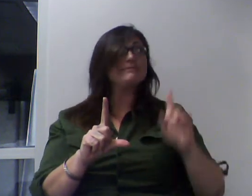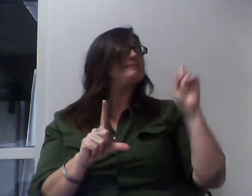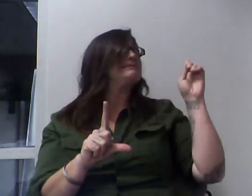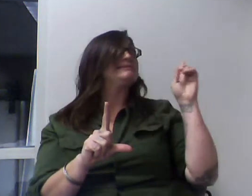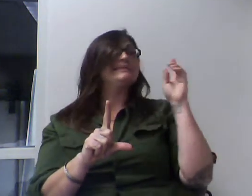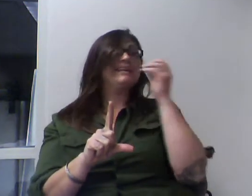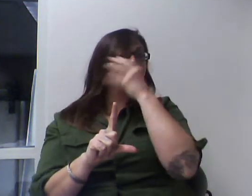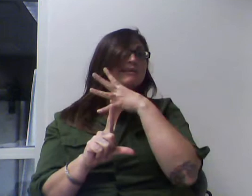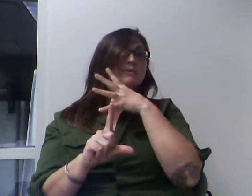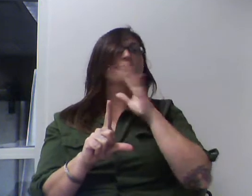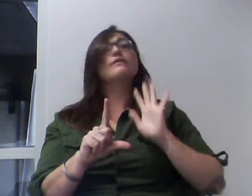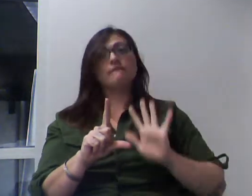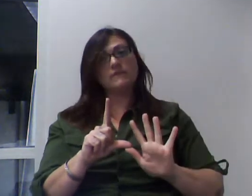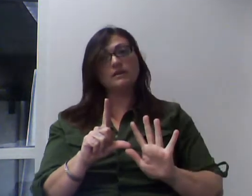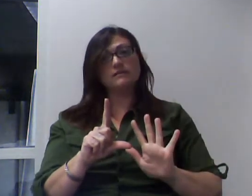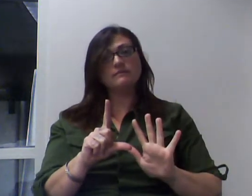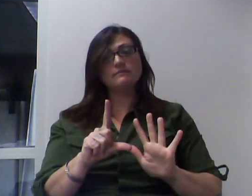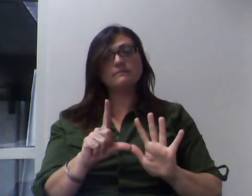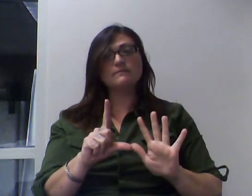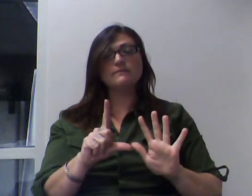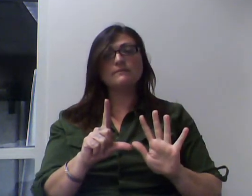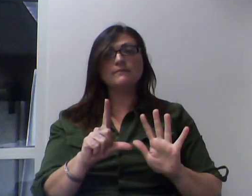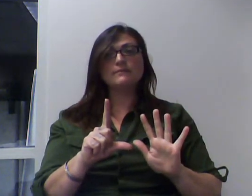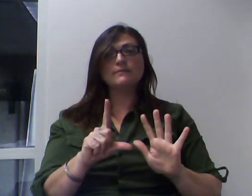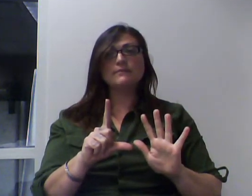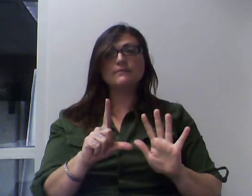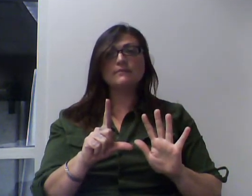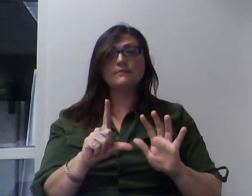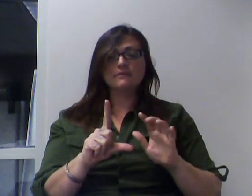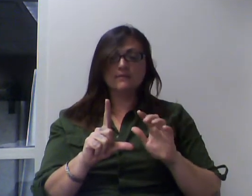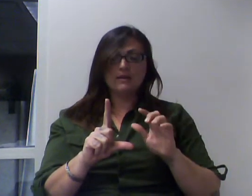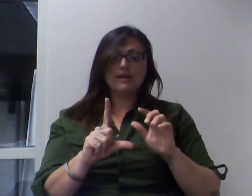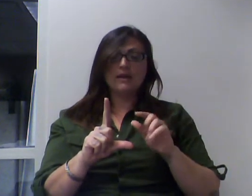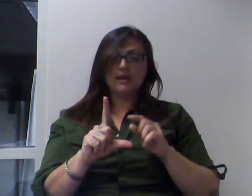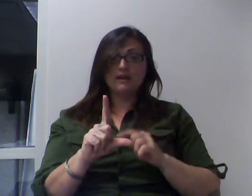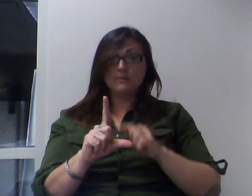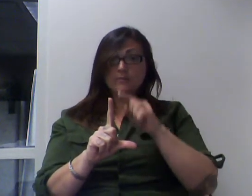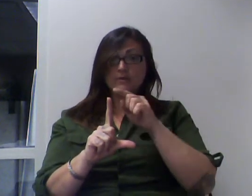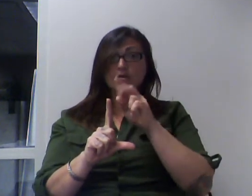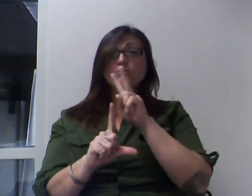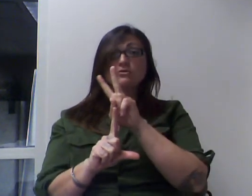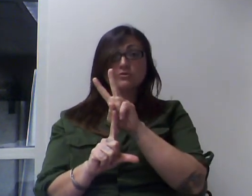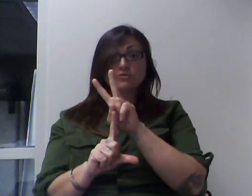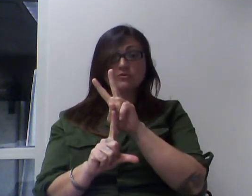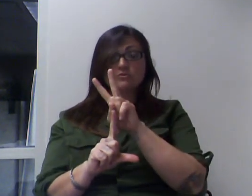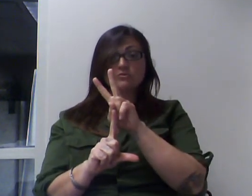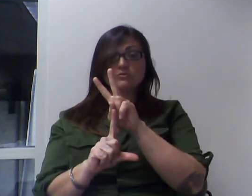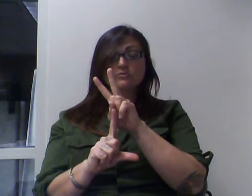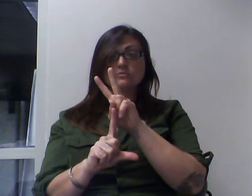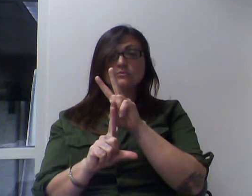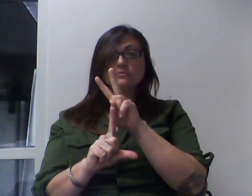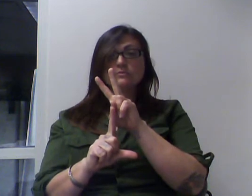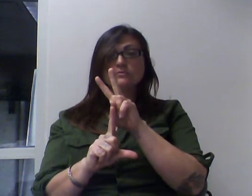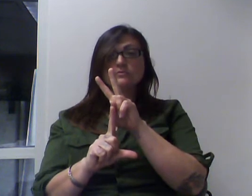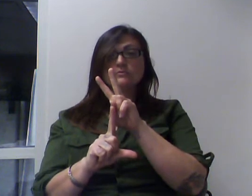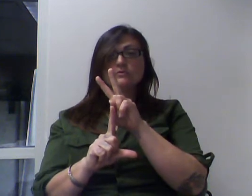but I presume there's 5, and there would be 2 rows, so the number of squares in the whole thing